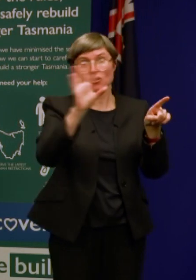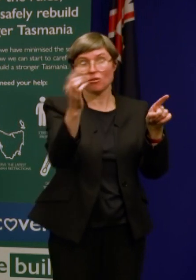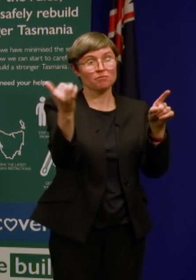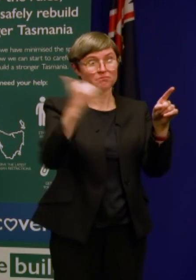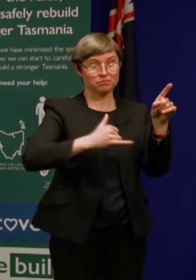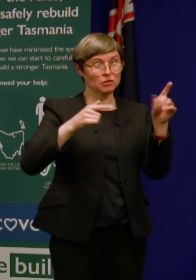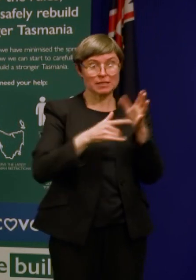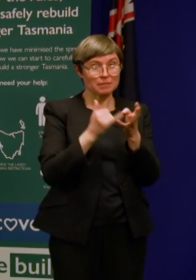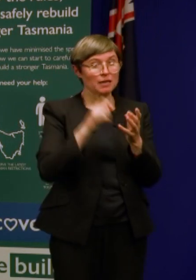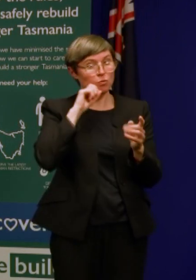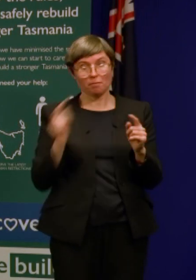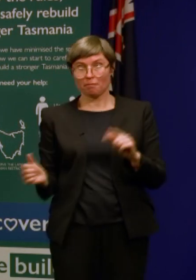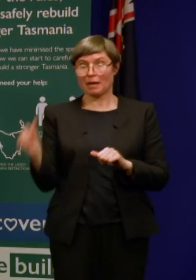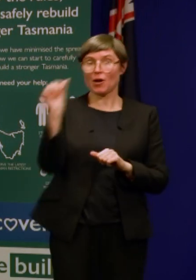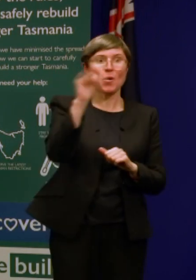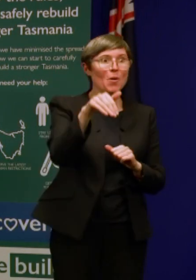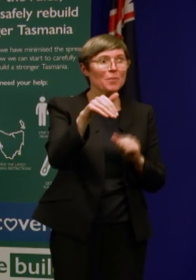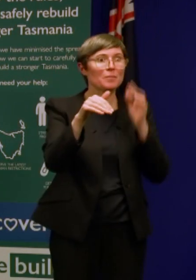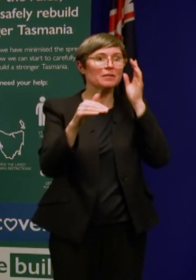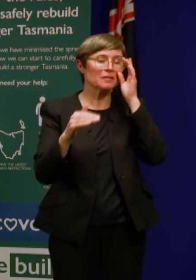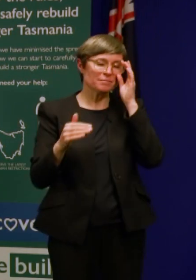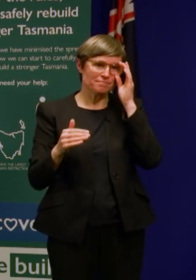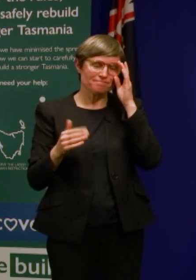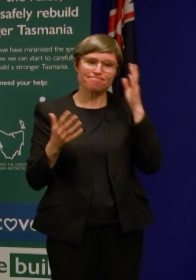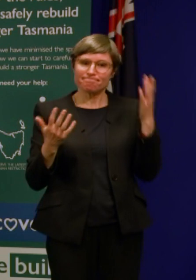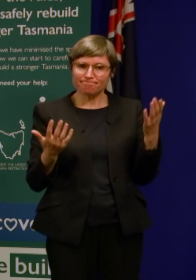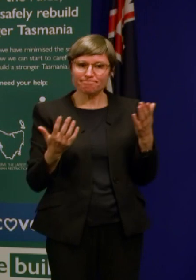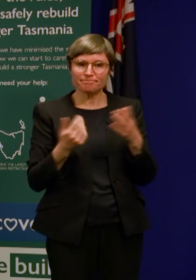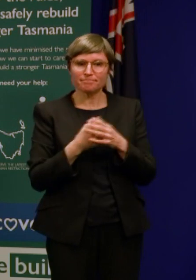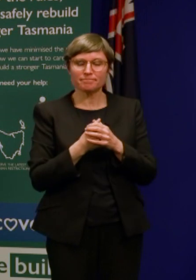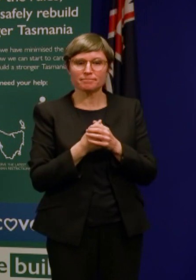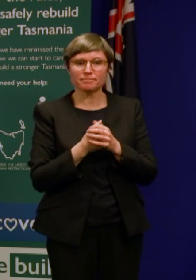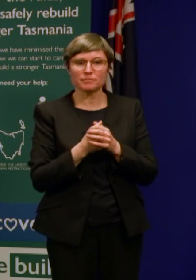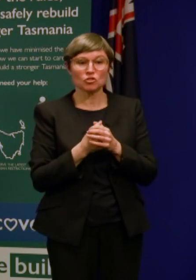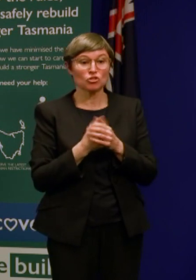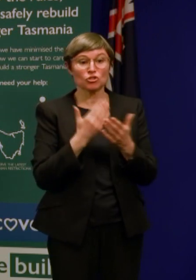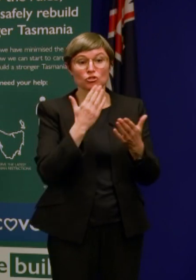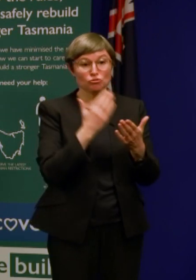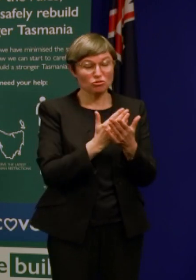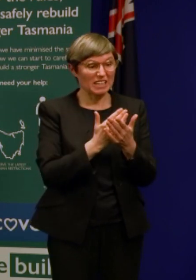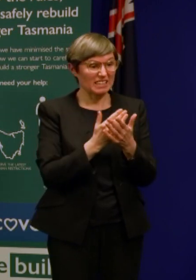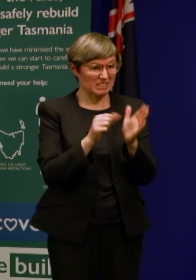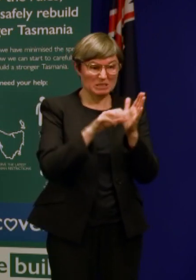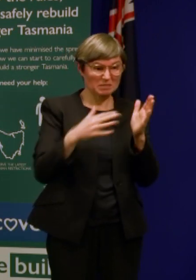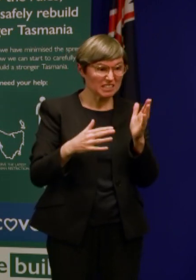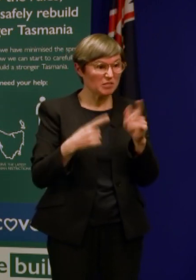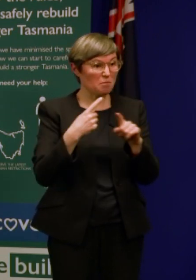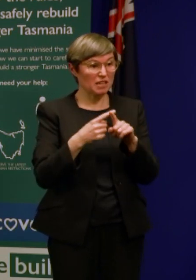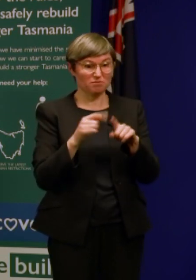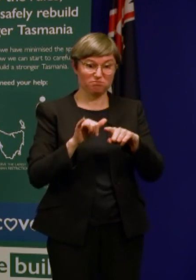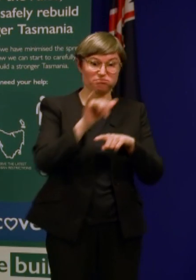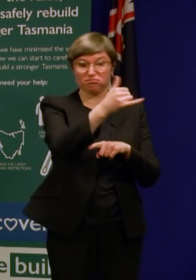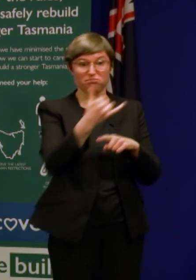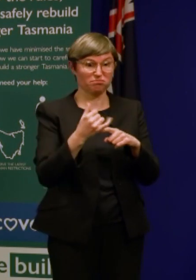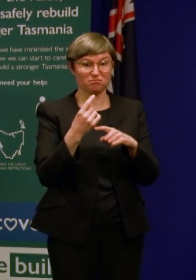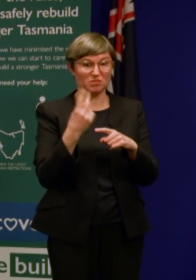take nothing more than what would be an hour-long plane flight at significant cost, only do I have to take one